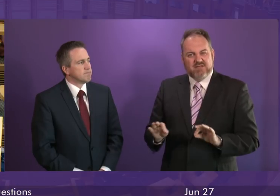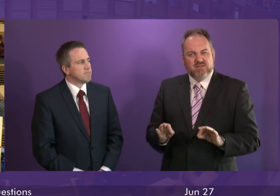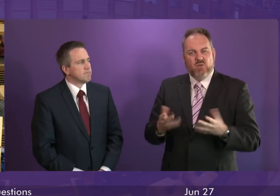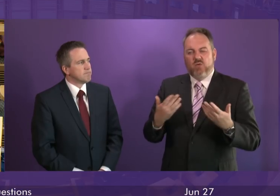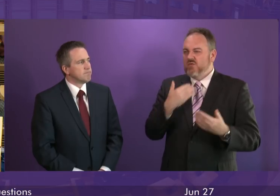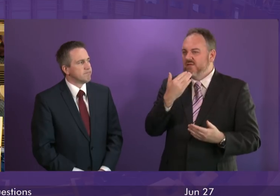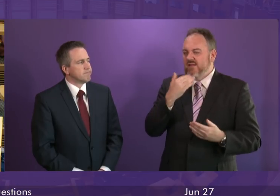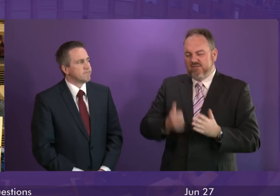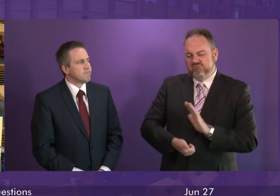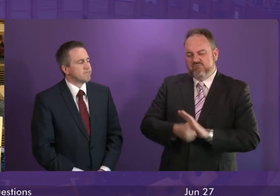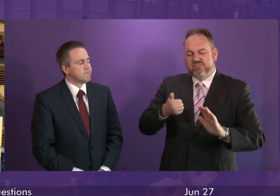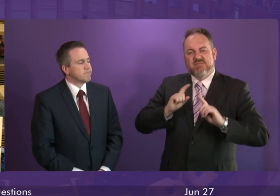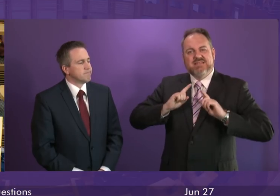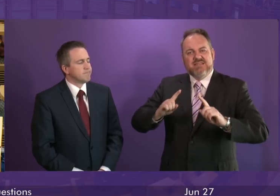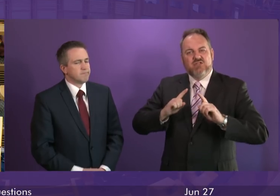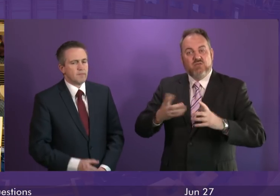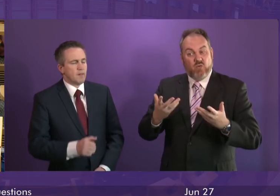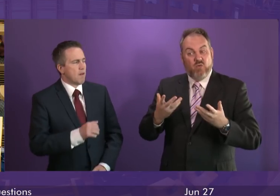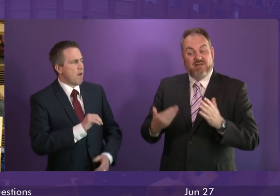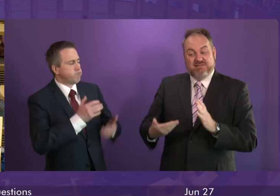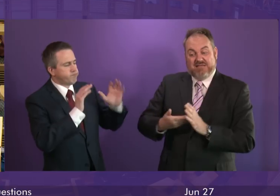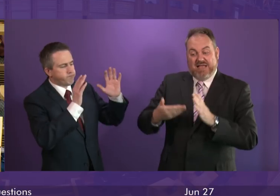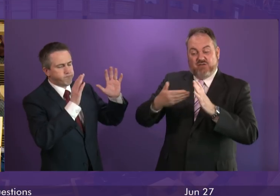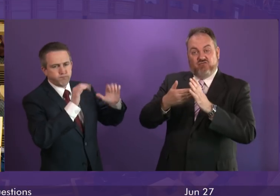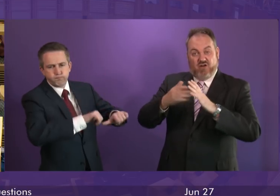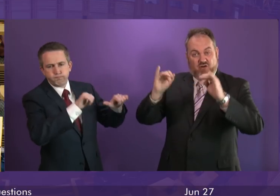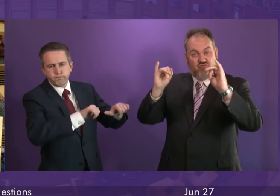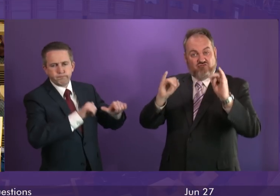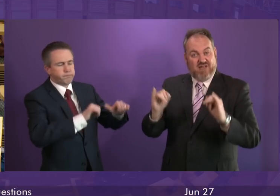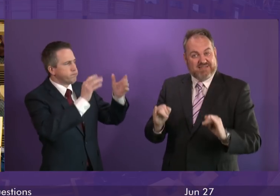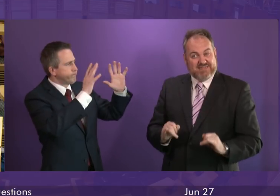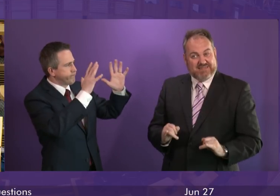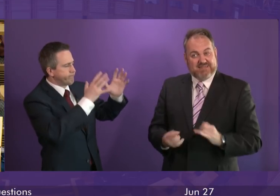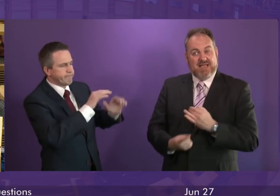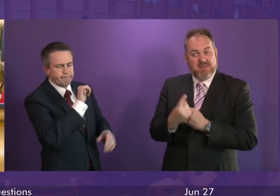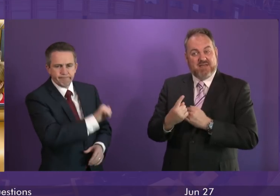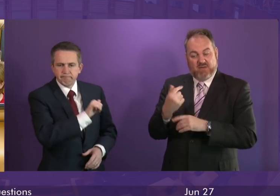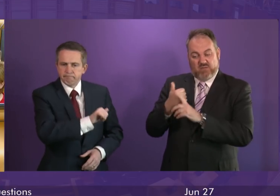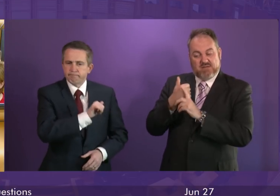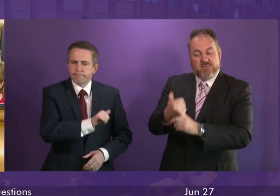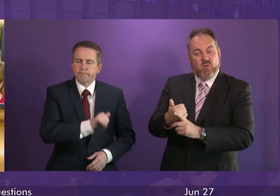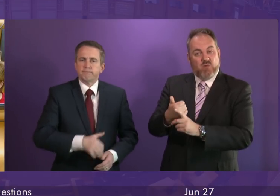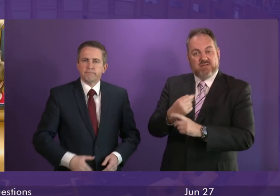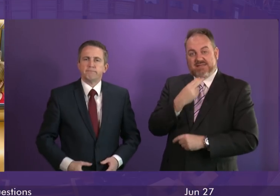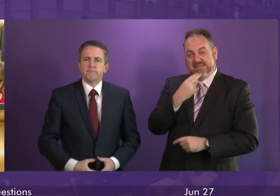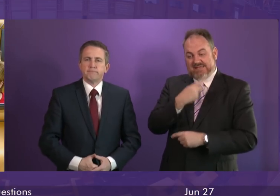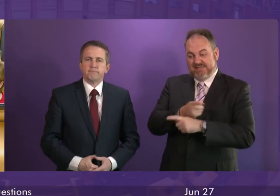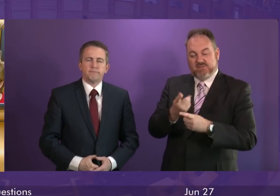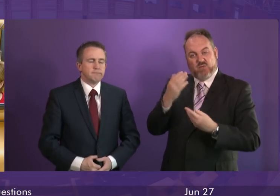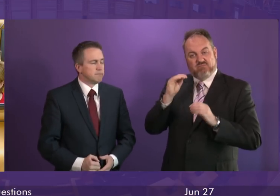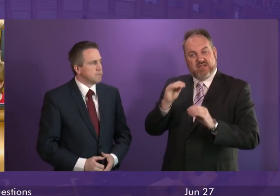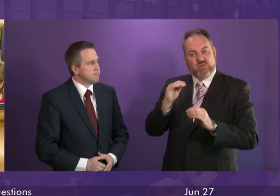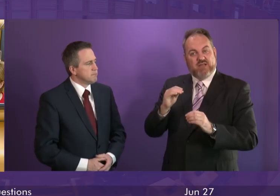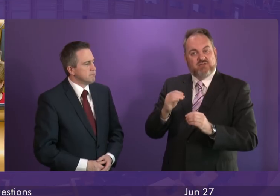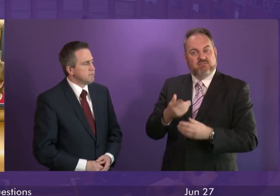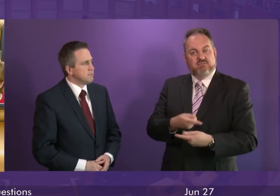-level teaching? Is it the growing crisis in additional support needs? Or is it presiding officer? Because when